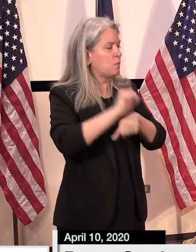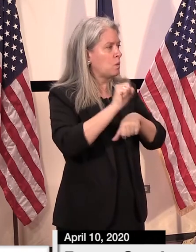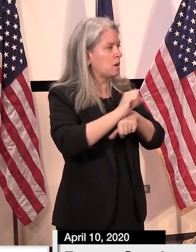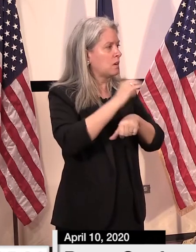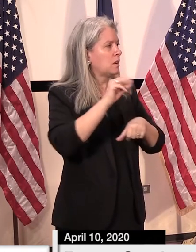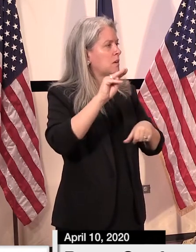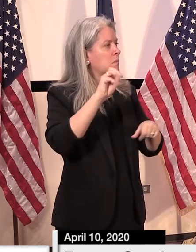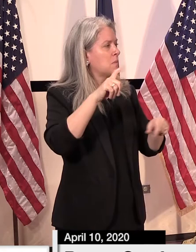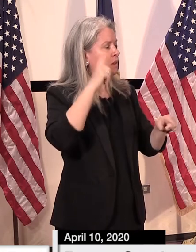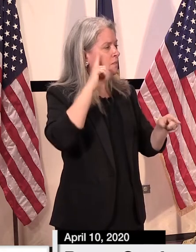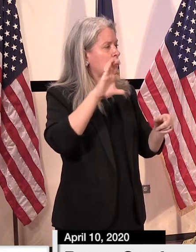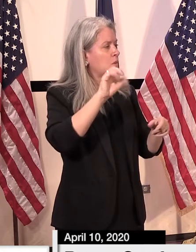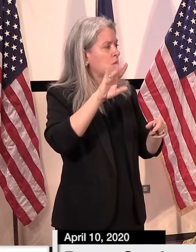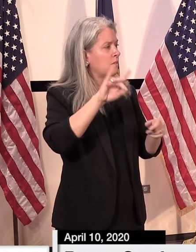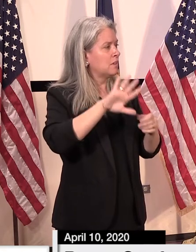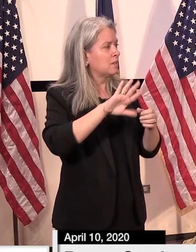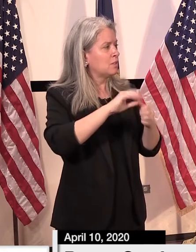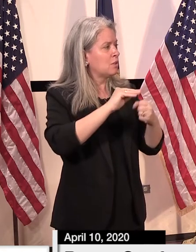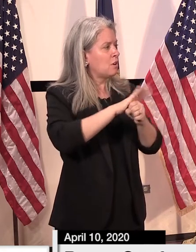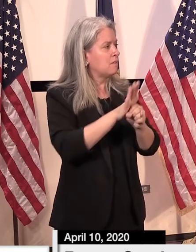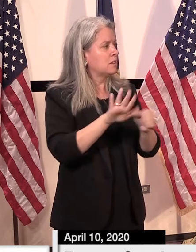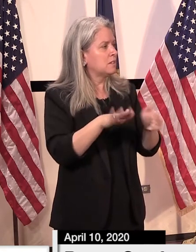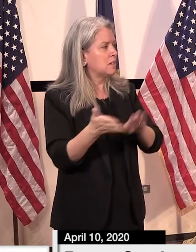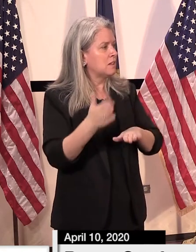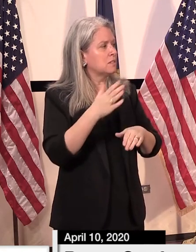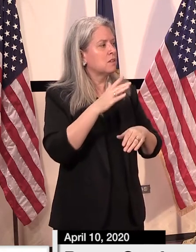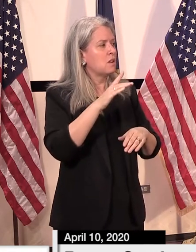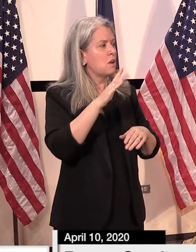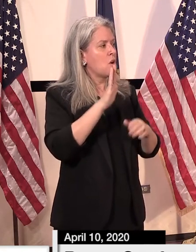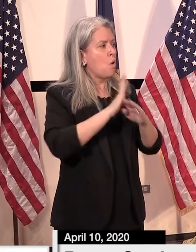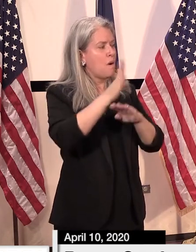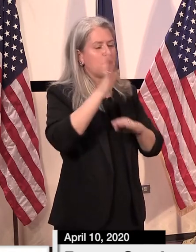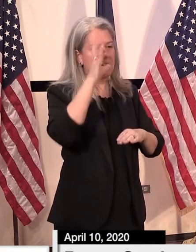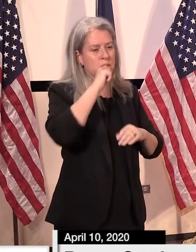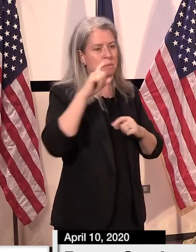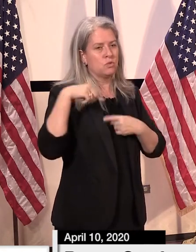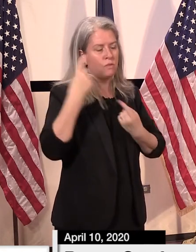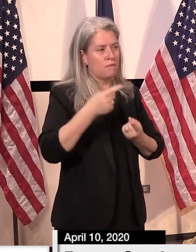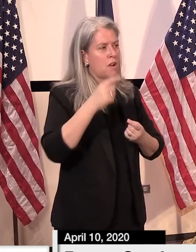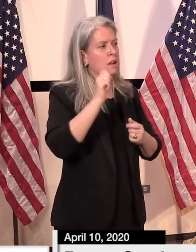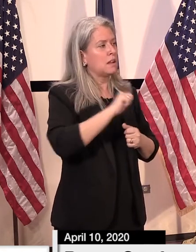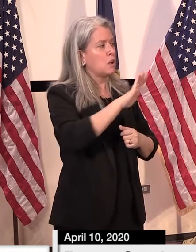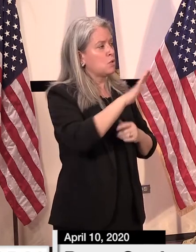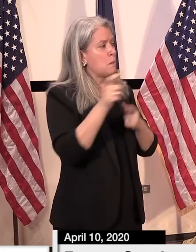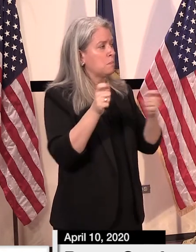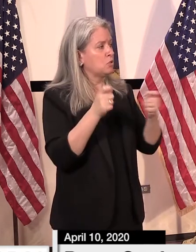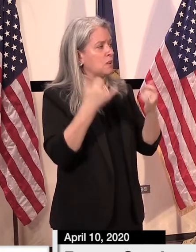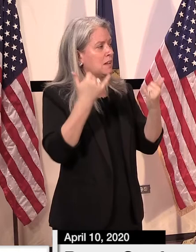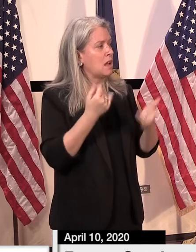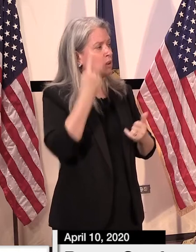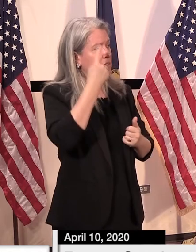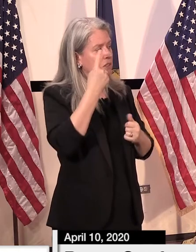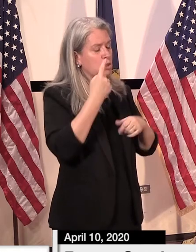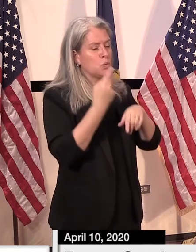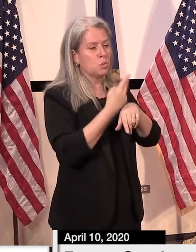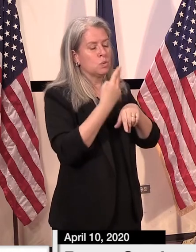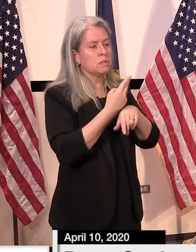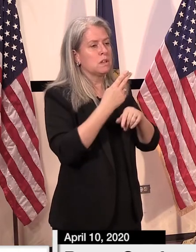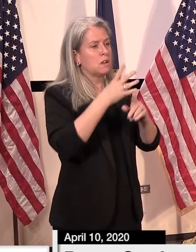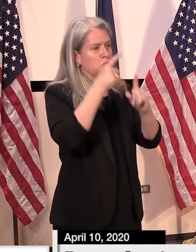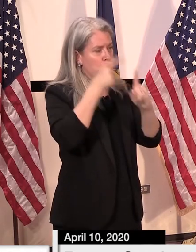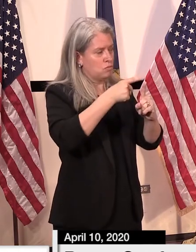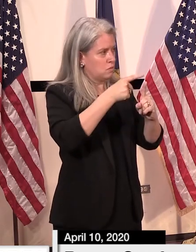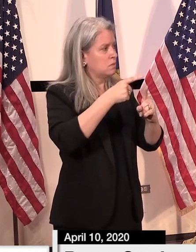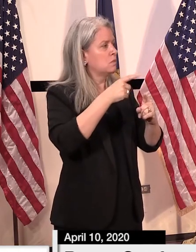the models for covid deaths have proven to be greatly overestimated so far will your administration now consider using a targeted